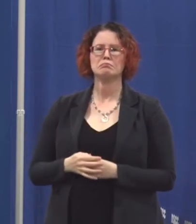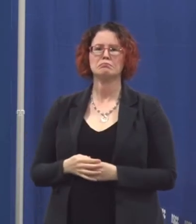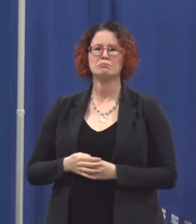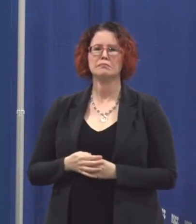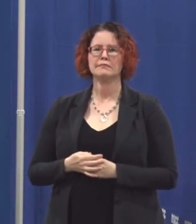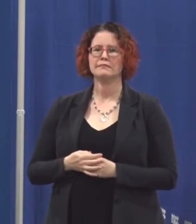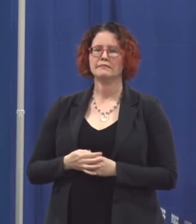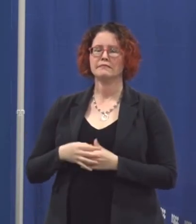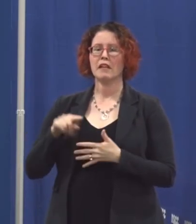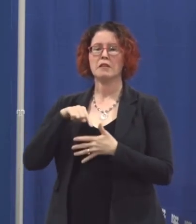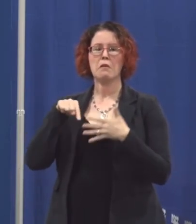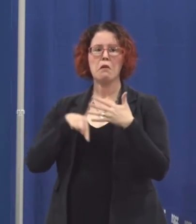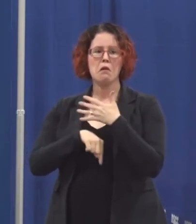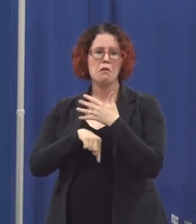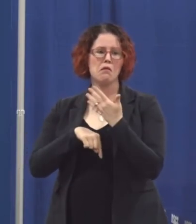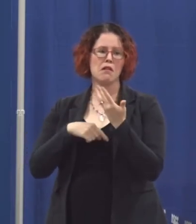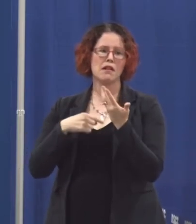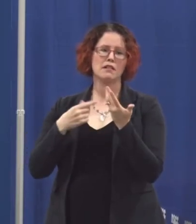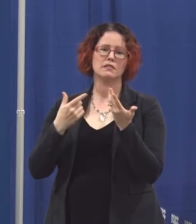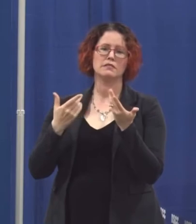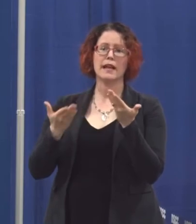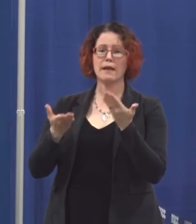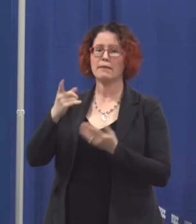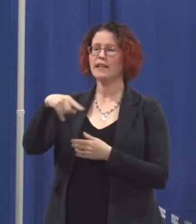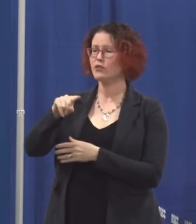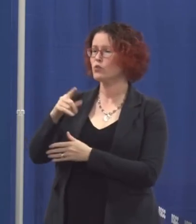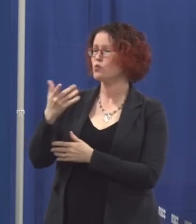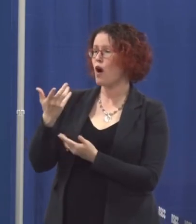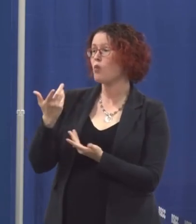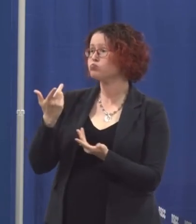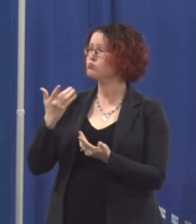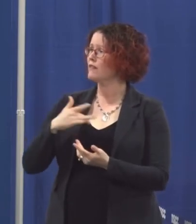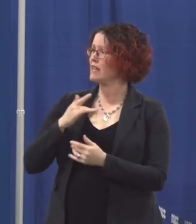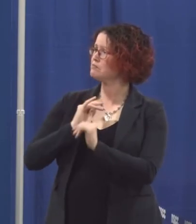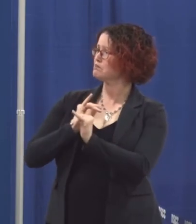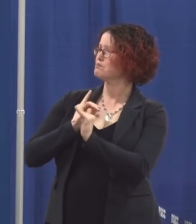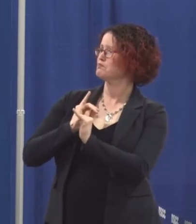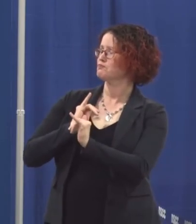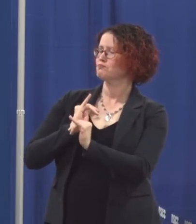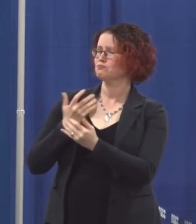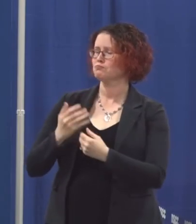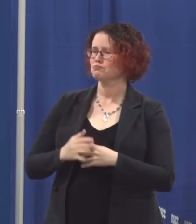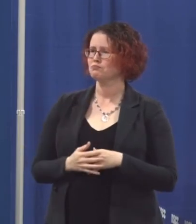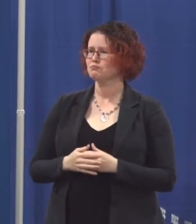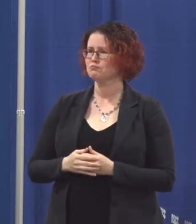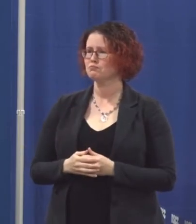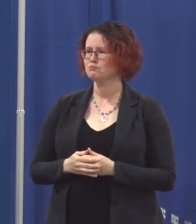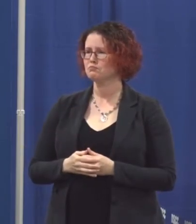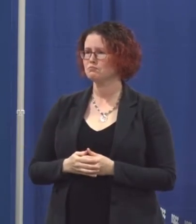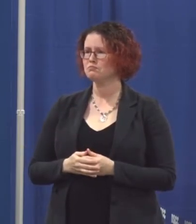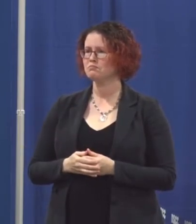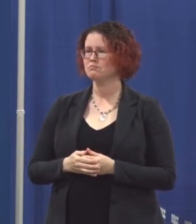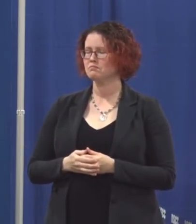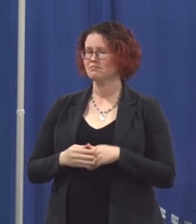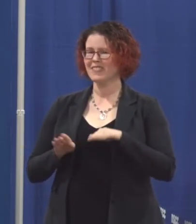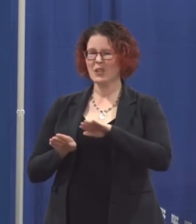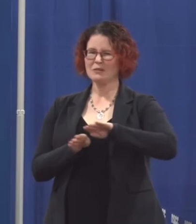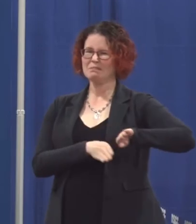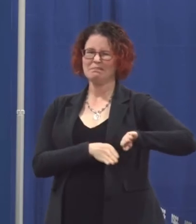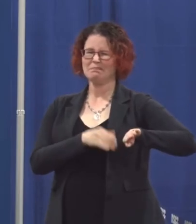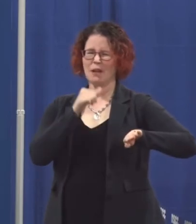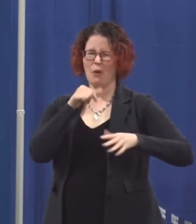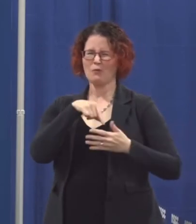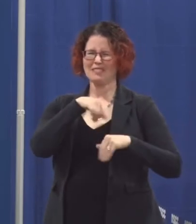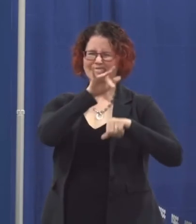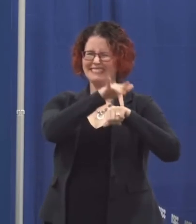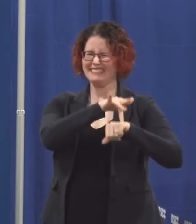points that may or may not resonate with everyone else in attendance so instead I want to